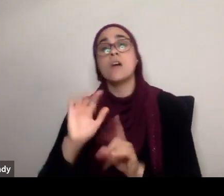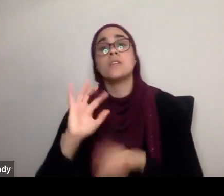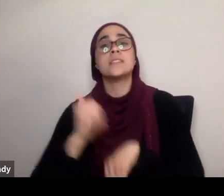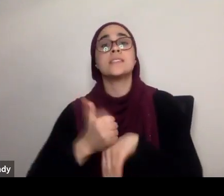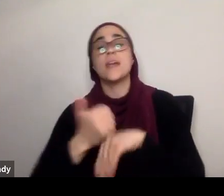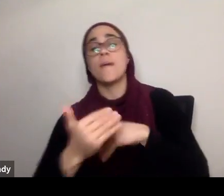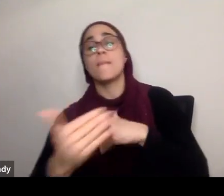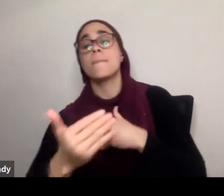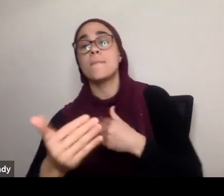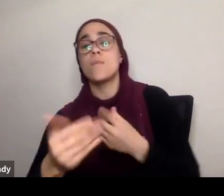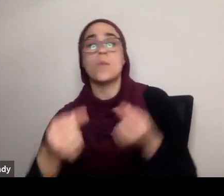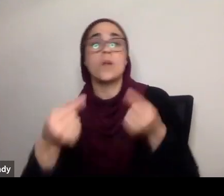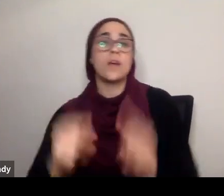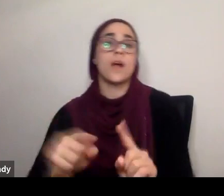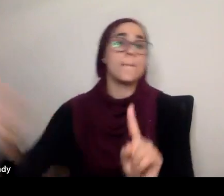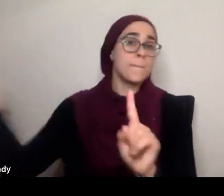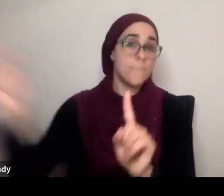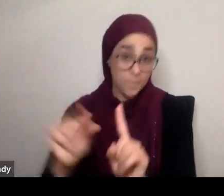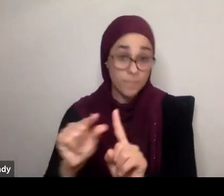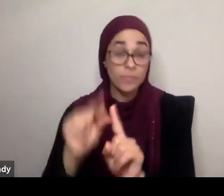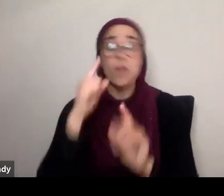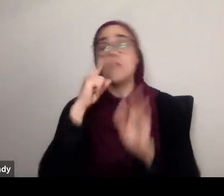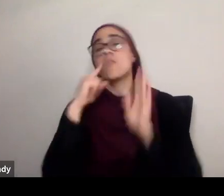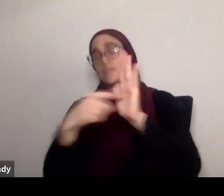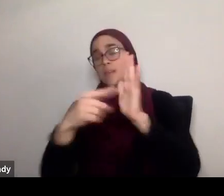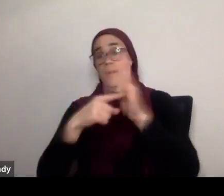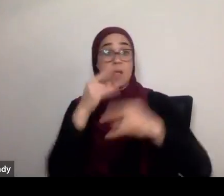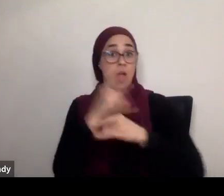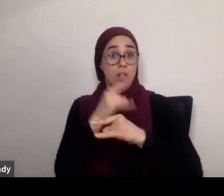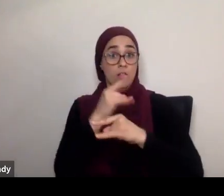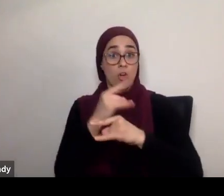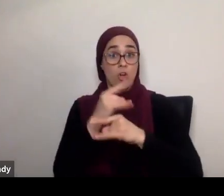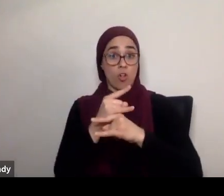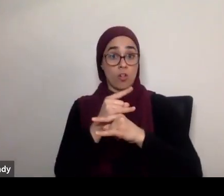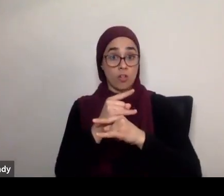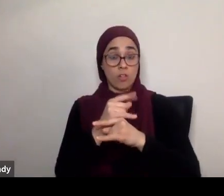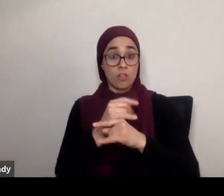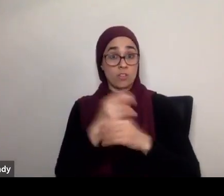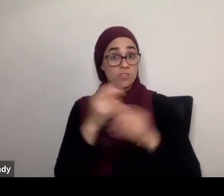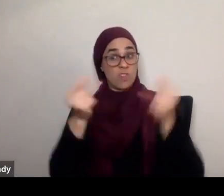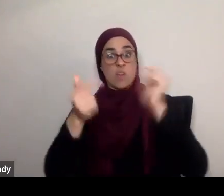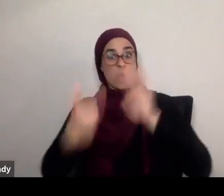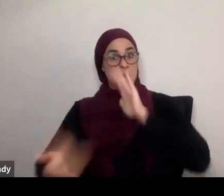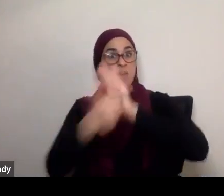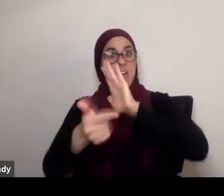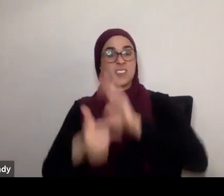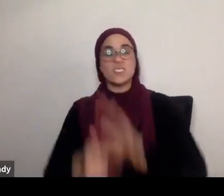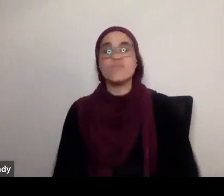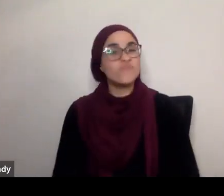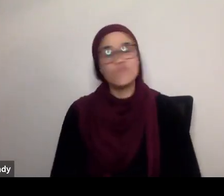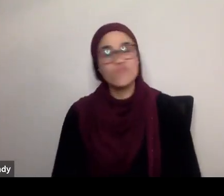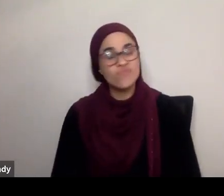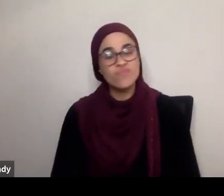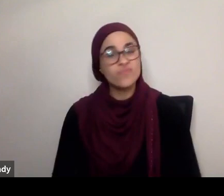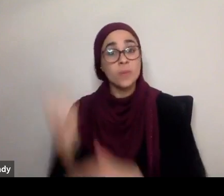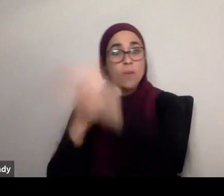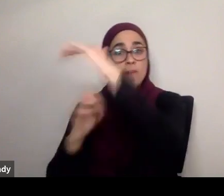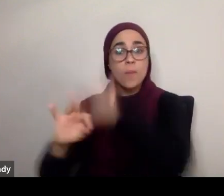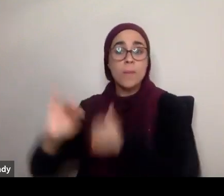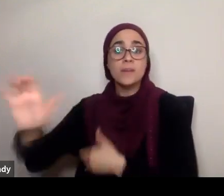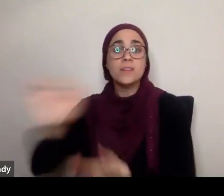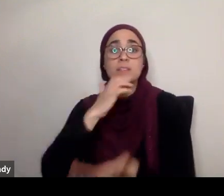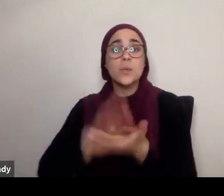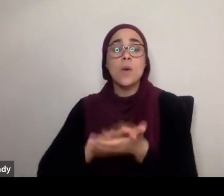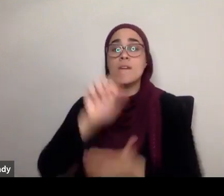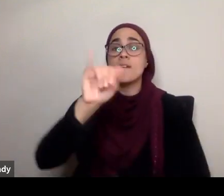alcohol wasn't basically banned immediately. Aisha radiallahu anha, she said if alcohol was banned from day one, people would have said no, people would have